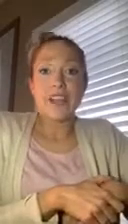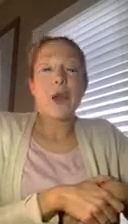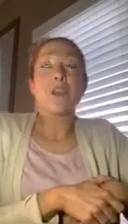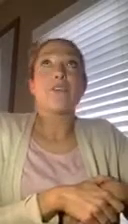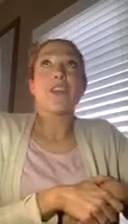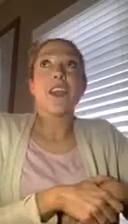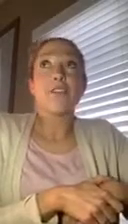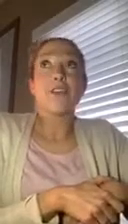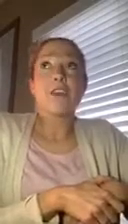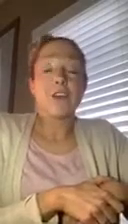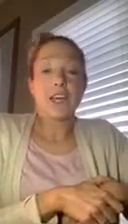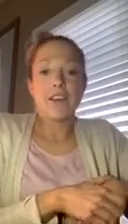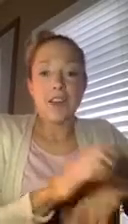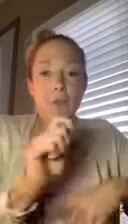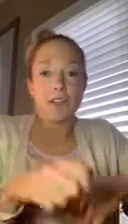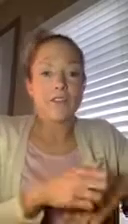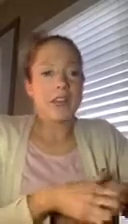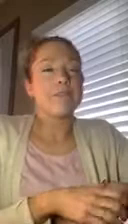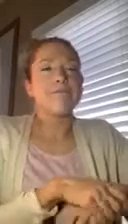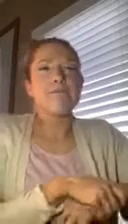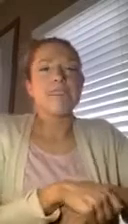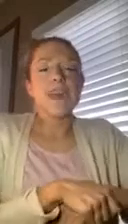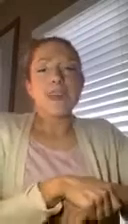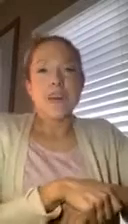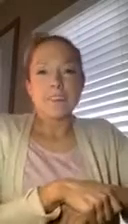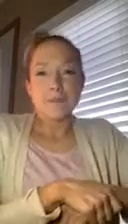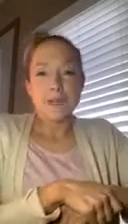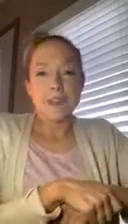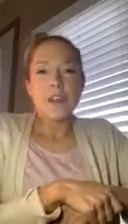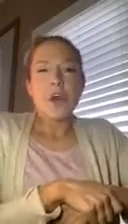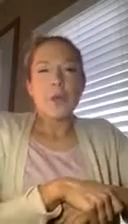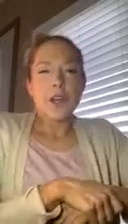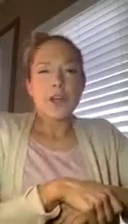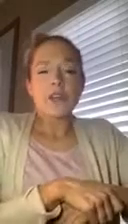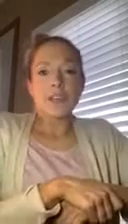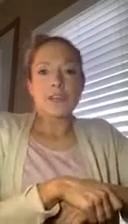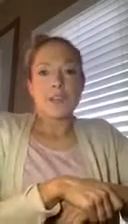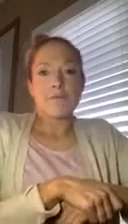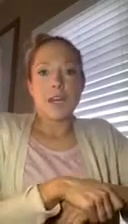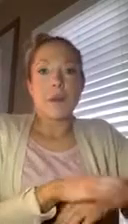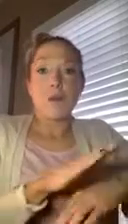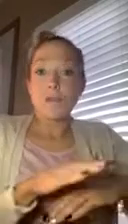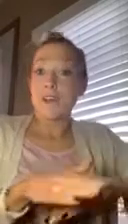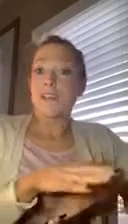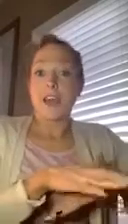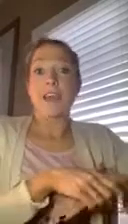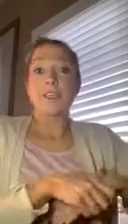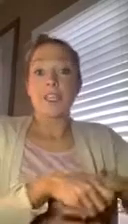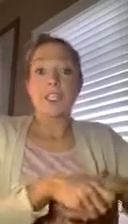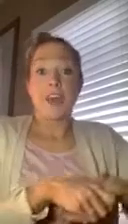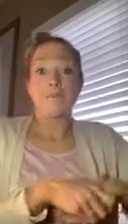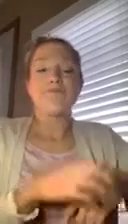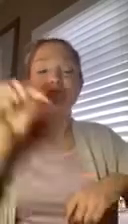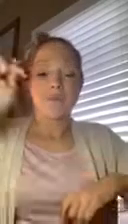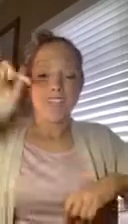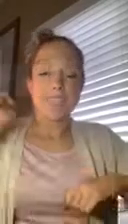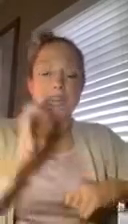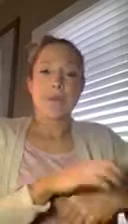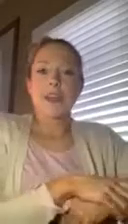would have never found it if I wouldn't have, like, hmm, last minute. Where could this thing be? The only place that I hadn't checked yet. Inside my cup.